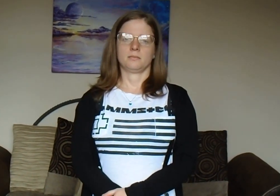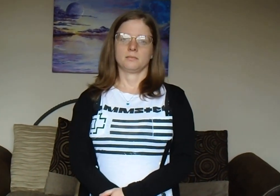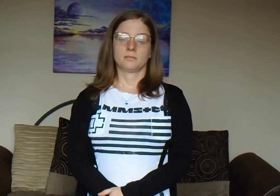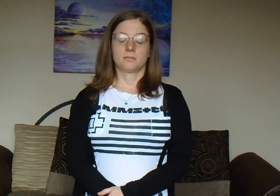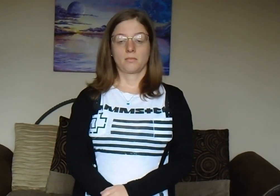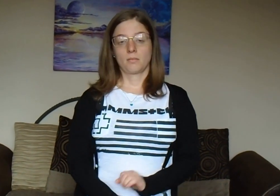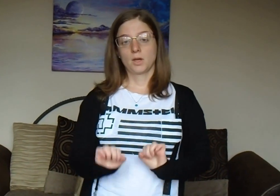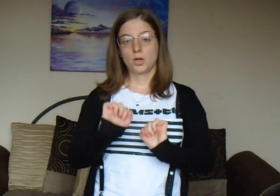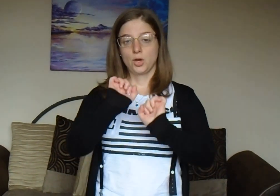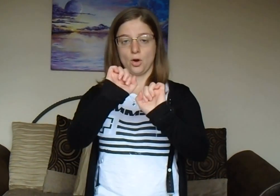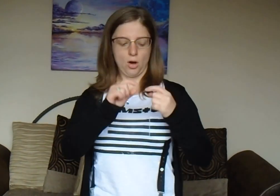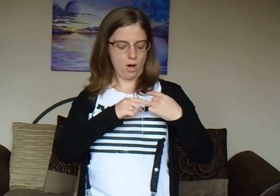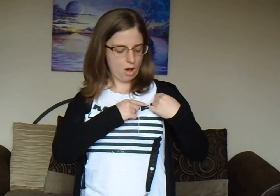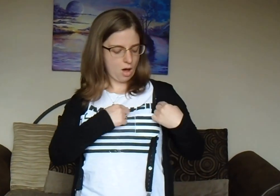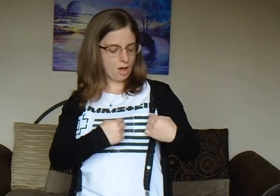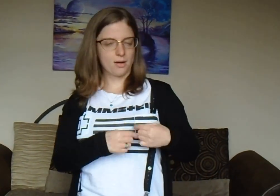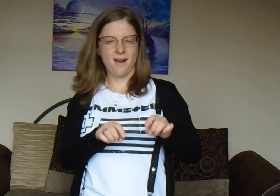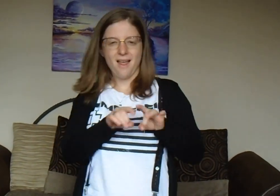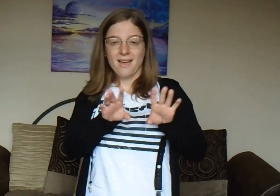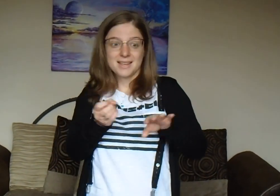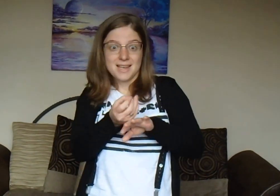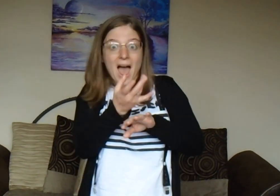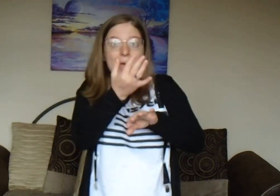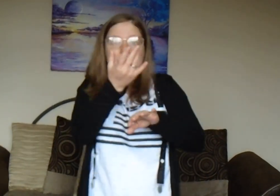Your heart is a diamond